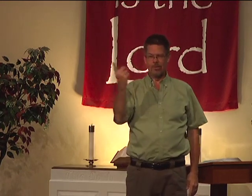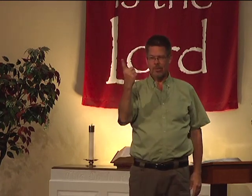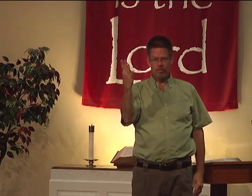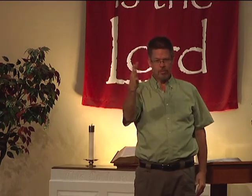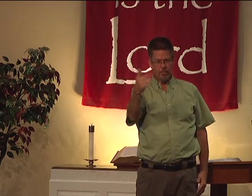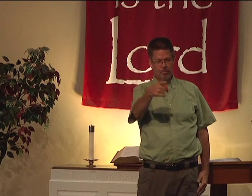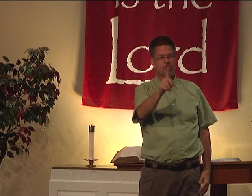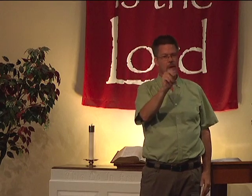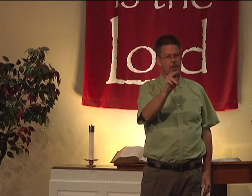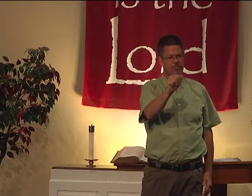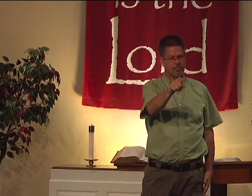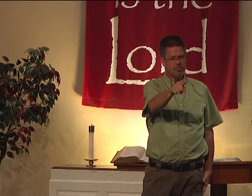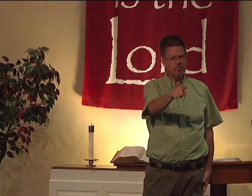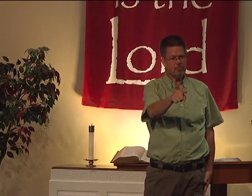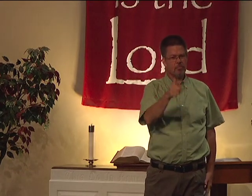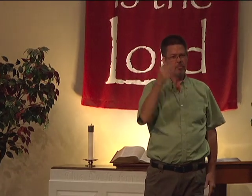you for sharing. There's someone over here.